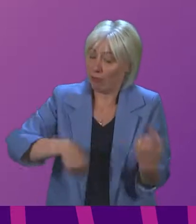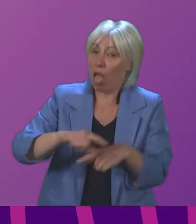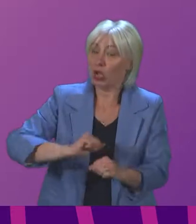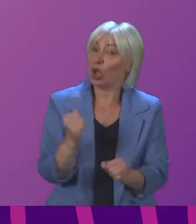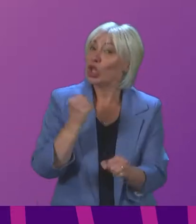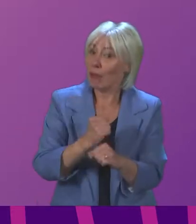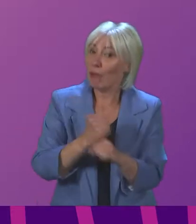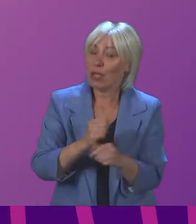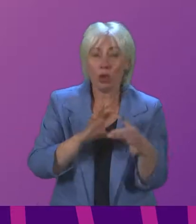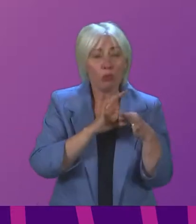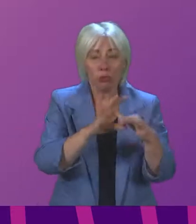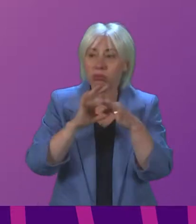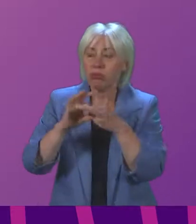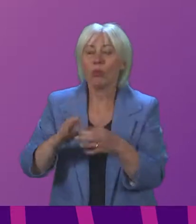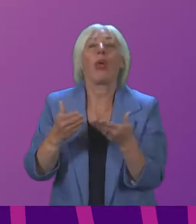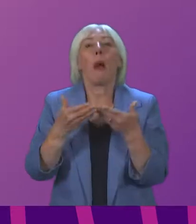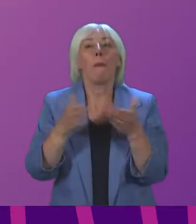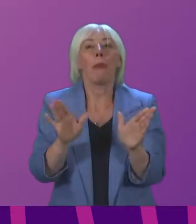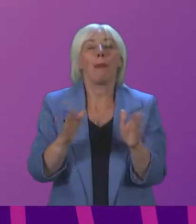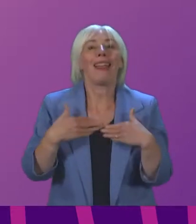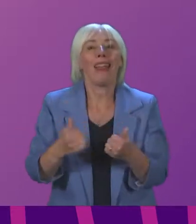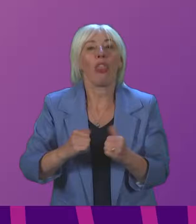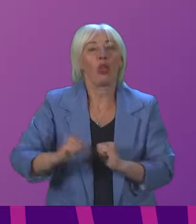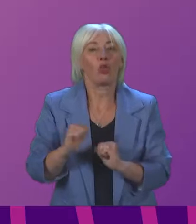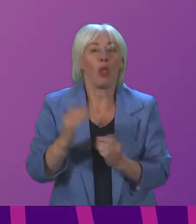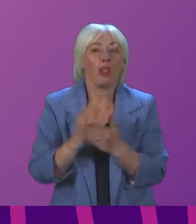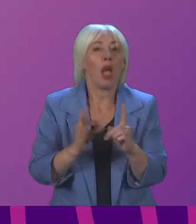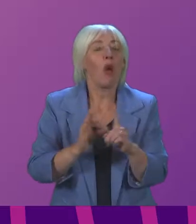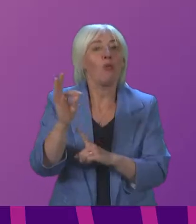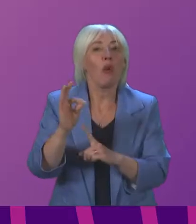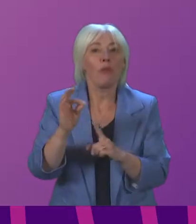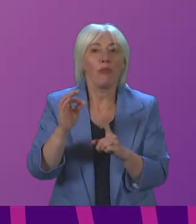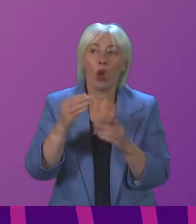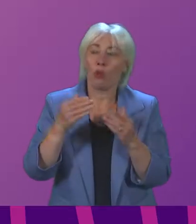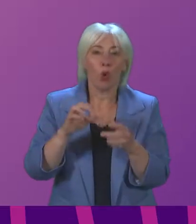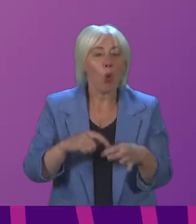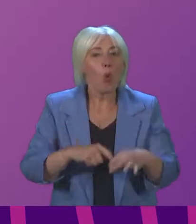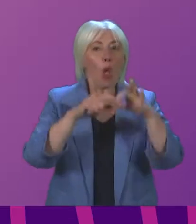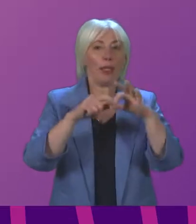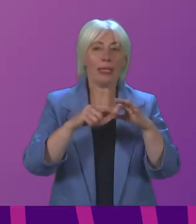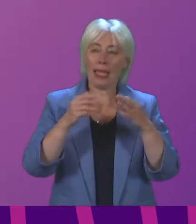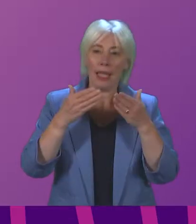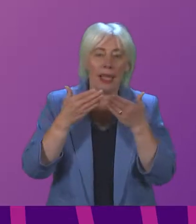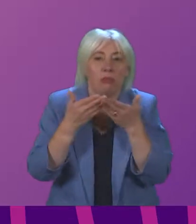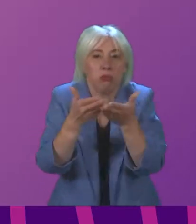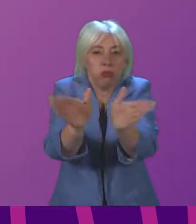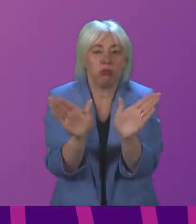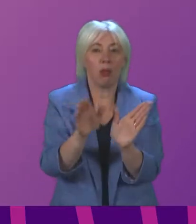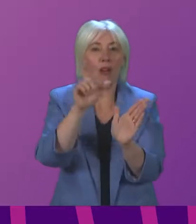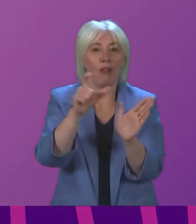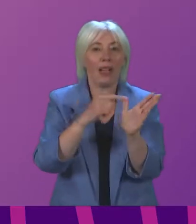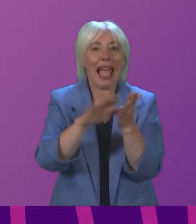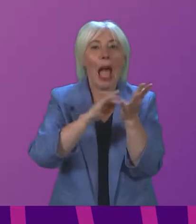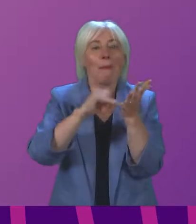to work with Public Health Scotland to improve the quality and scope of data on the provision of CARMS as a matter of urgency,